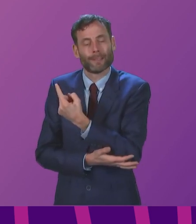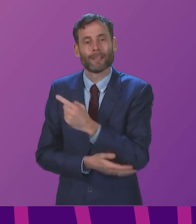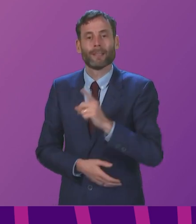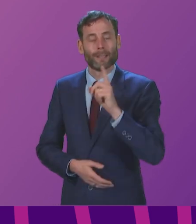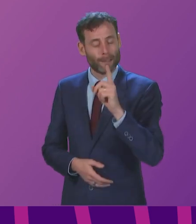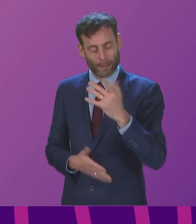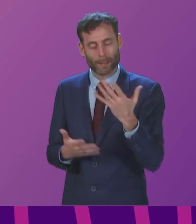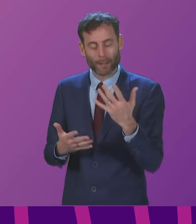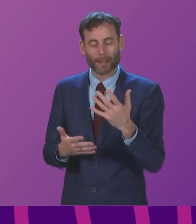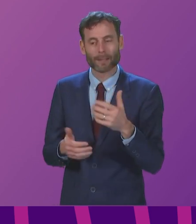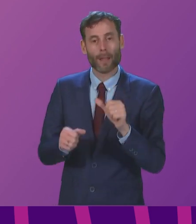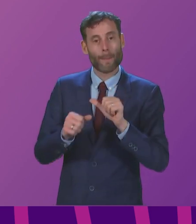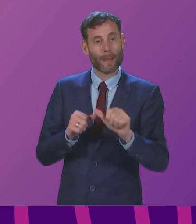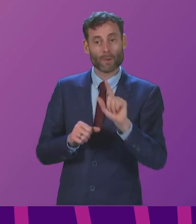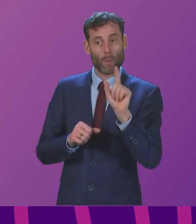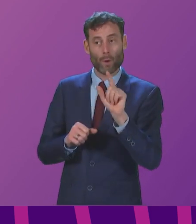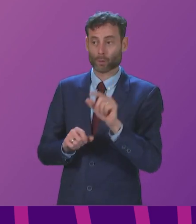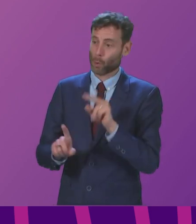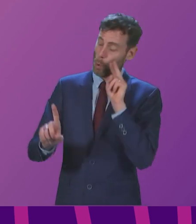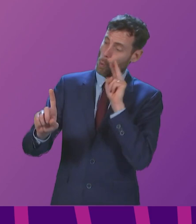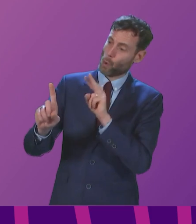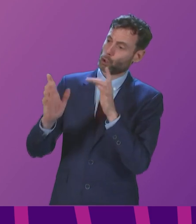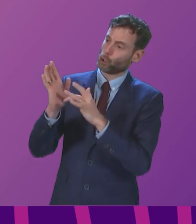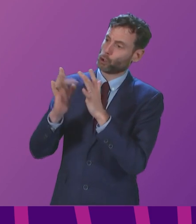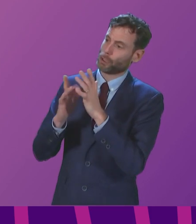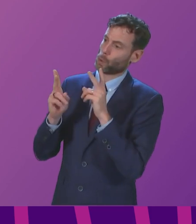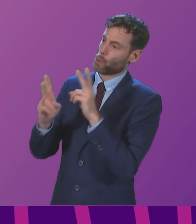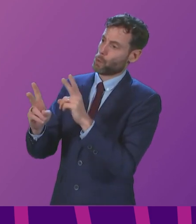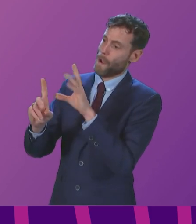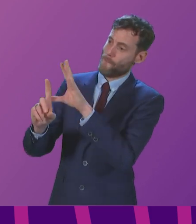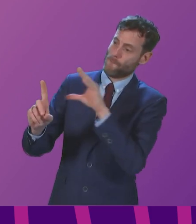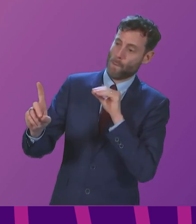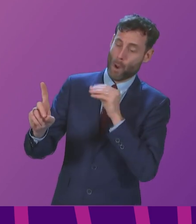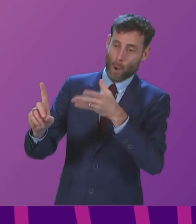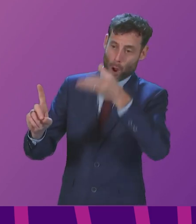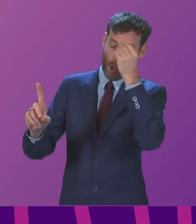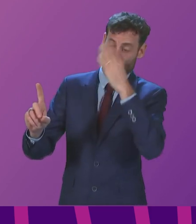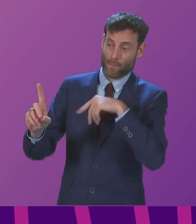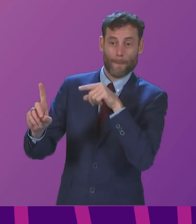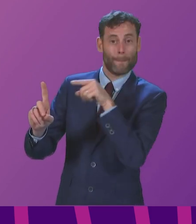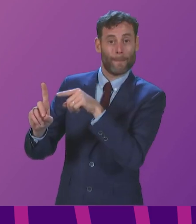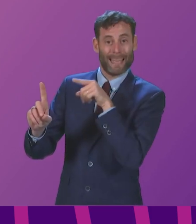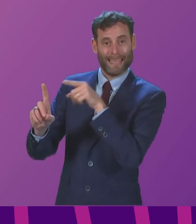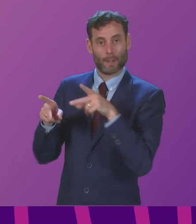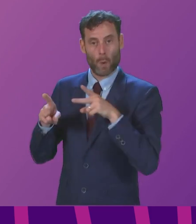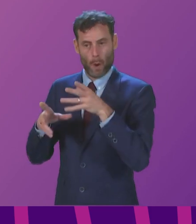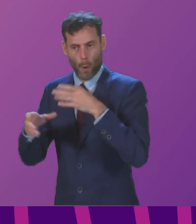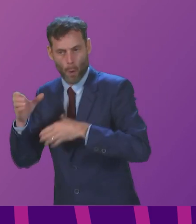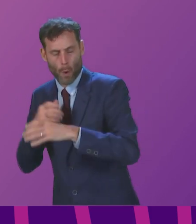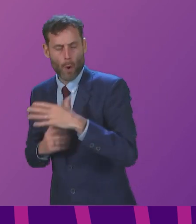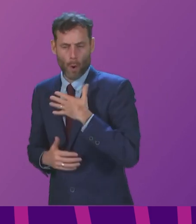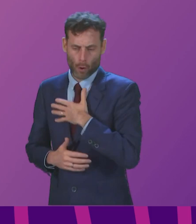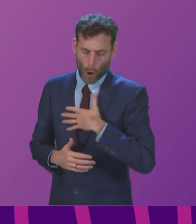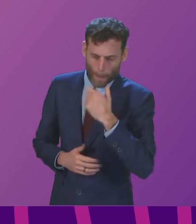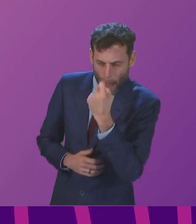Jesus' example, to have compassion. compassion. I believe that when you look at people with